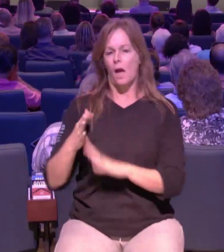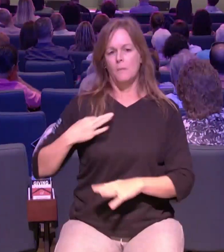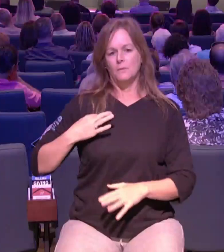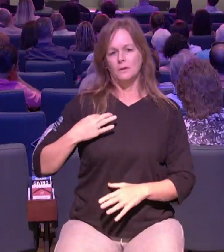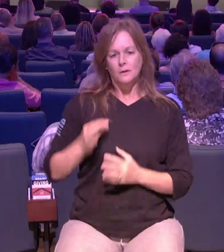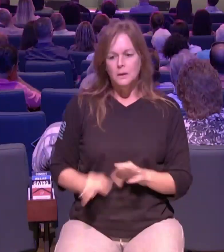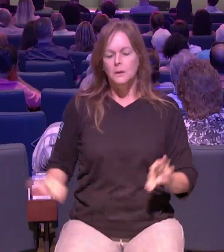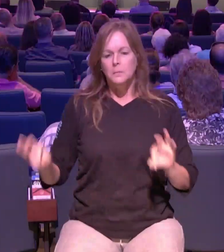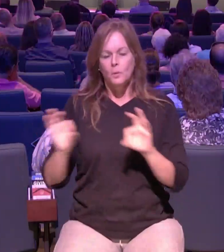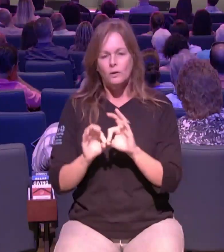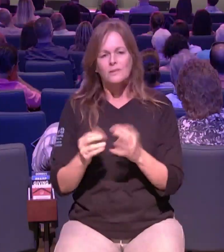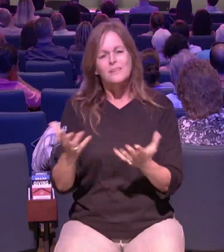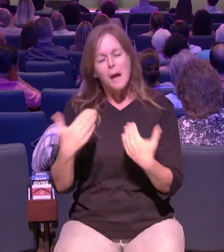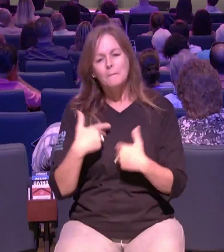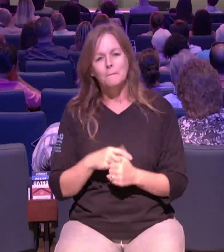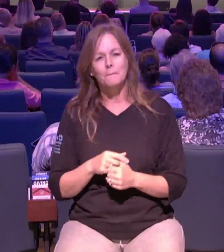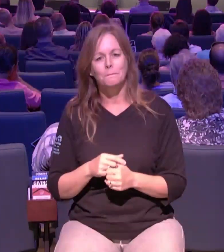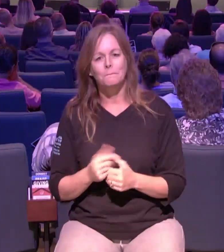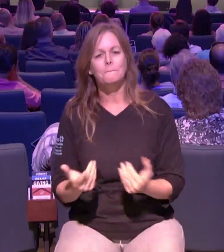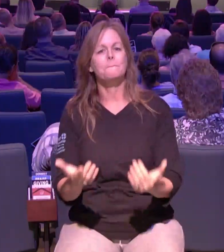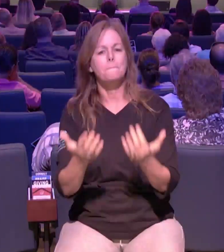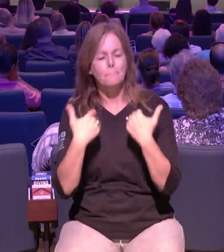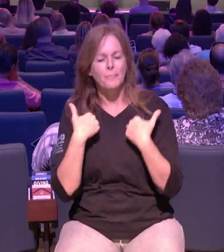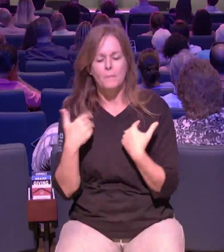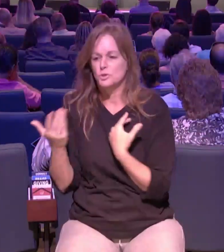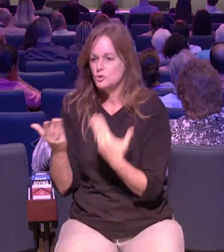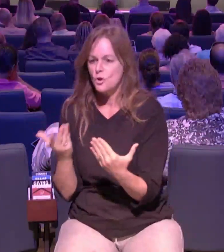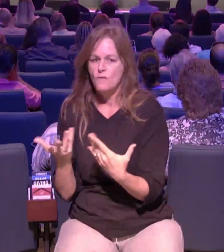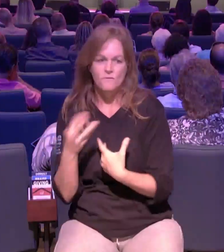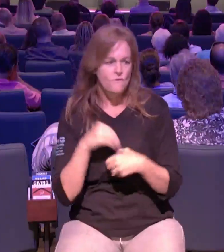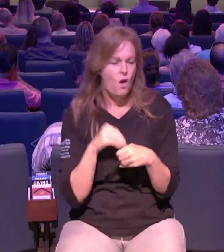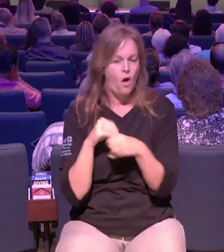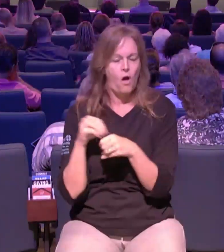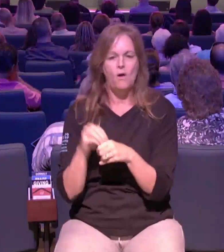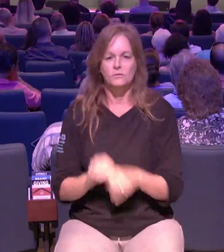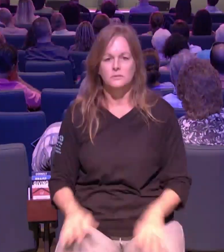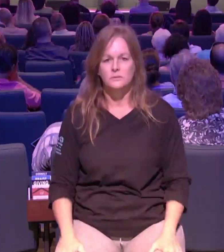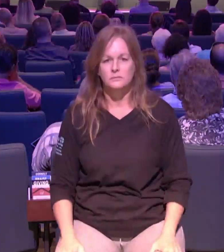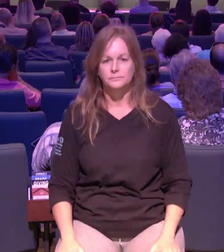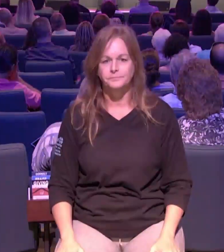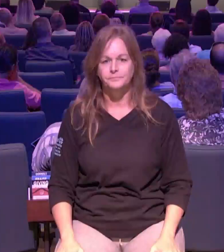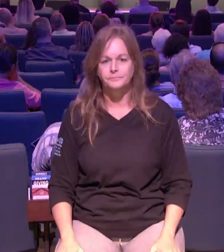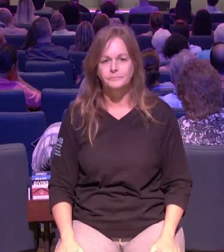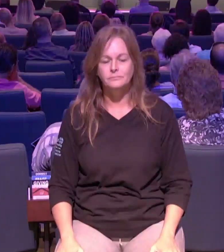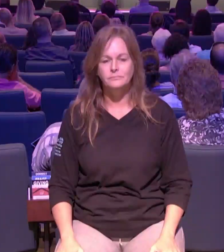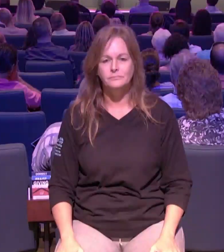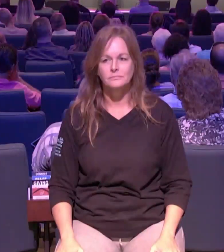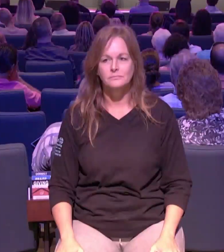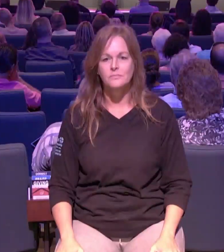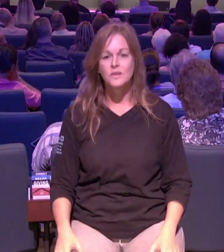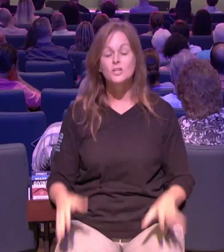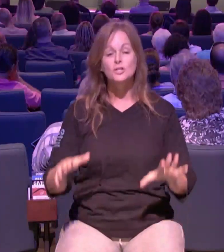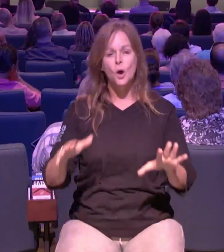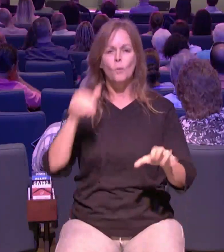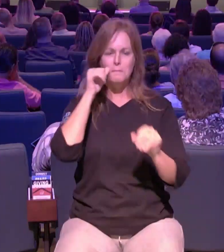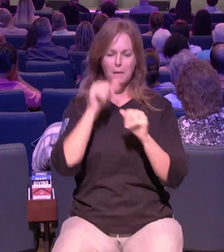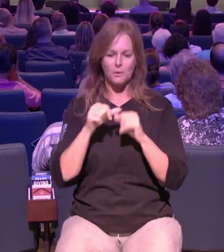want you plugged in i want you serving i want you doing your part listen we are not a cruise ship on holiday we are a